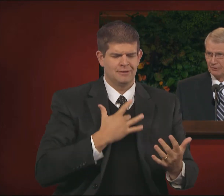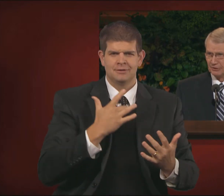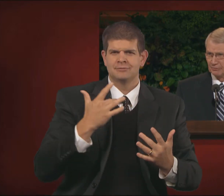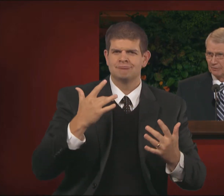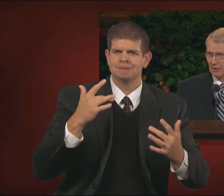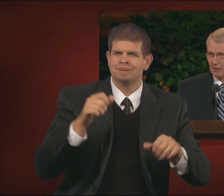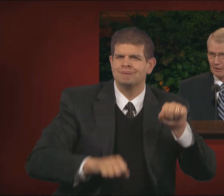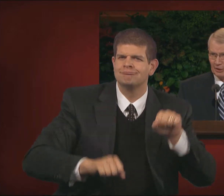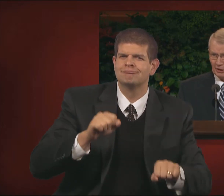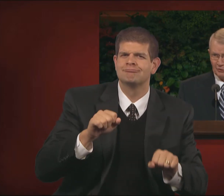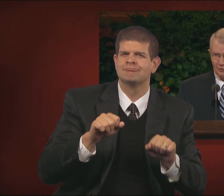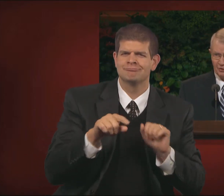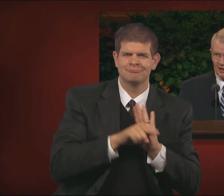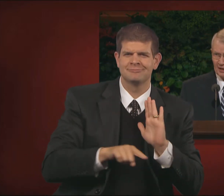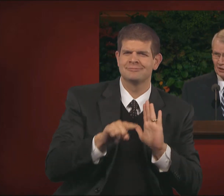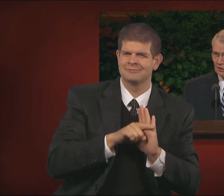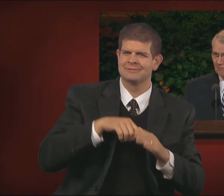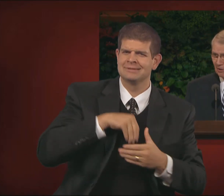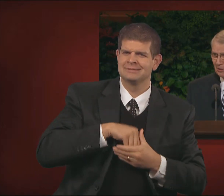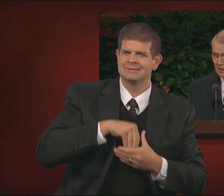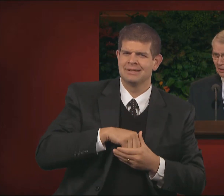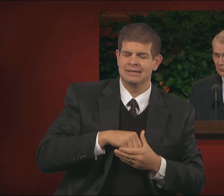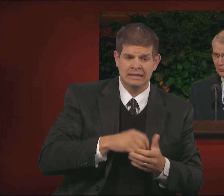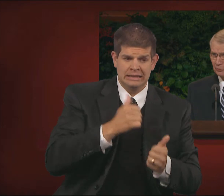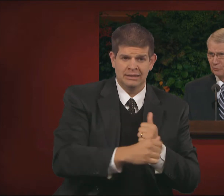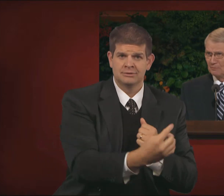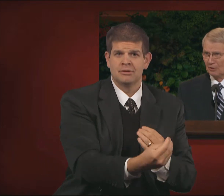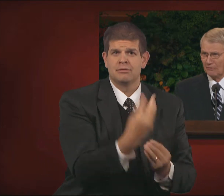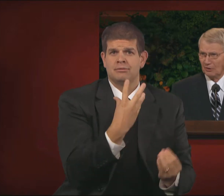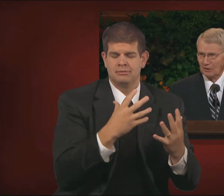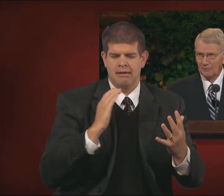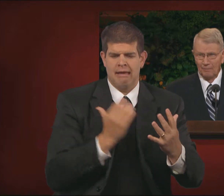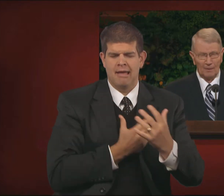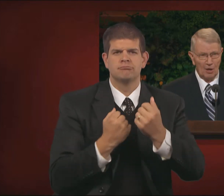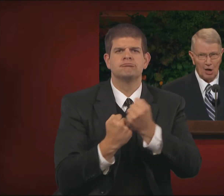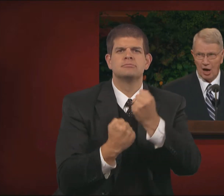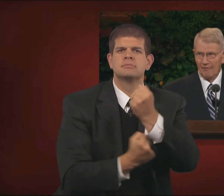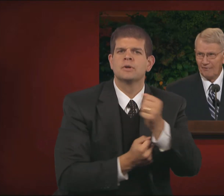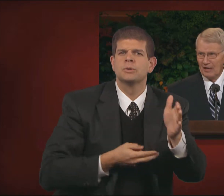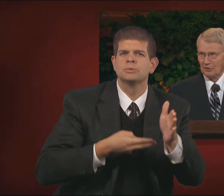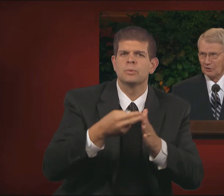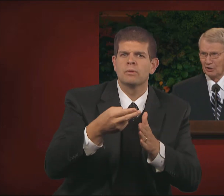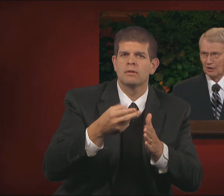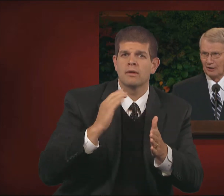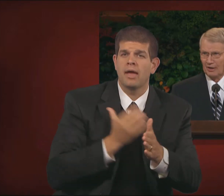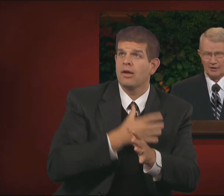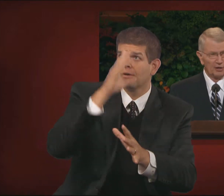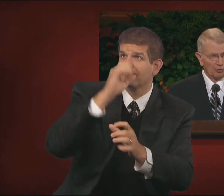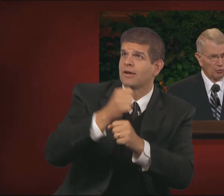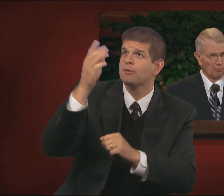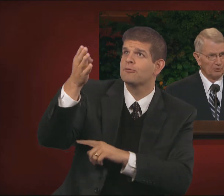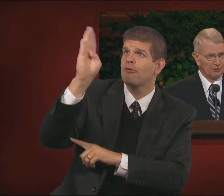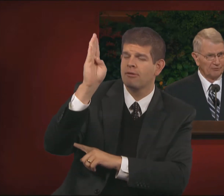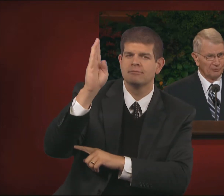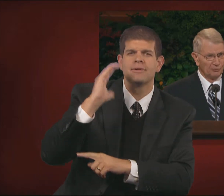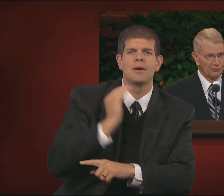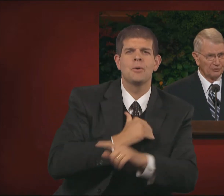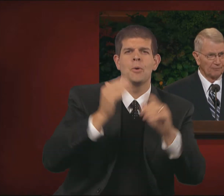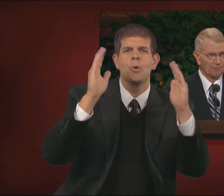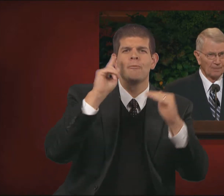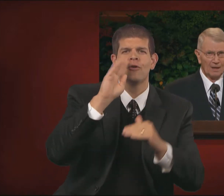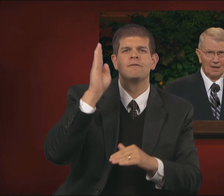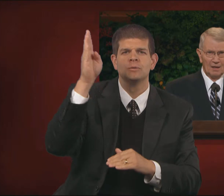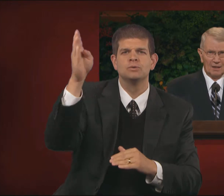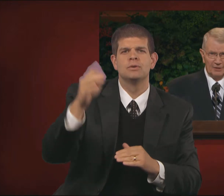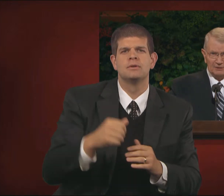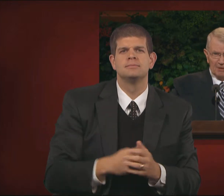pessimism, each attacking the fundamental truths we believe in, our faith in God, and our hope in the future.